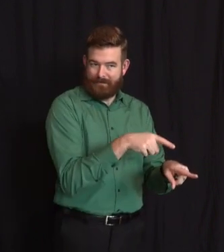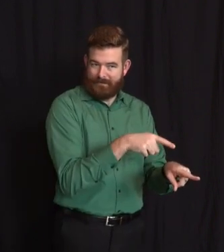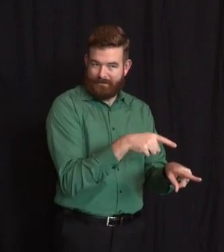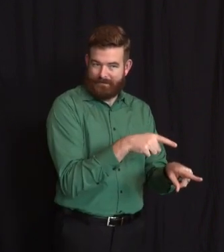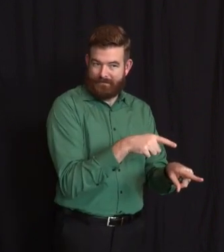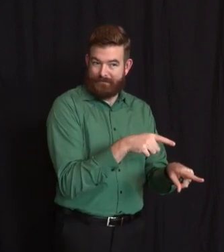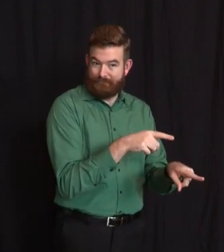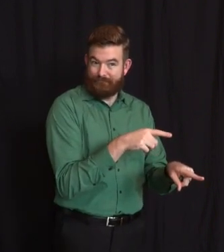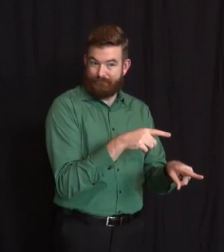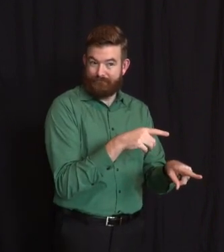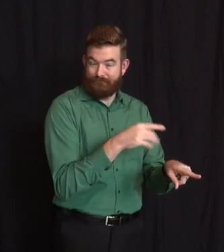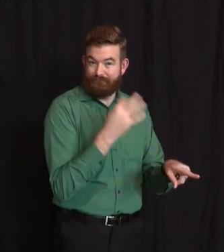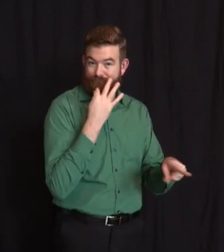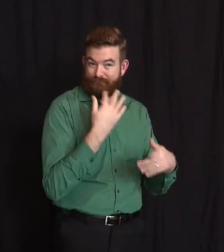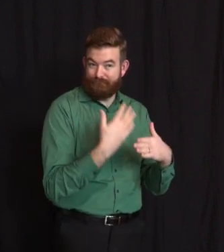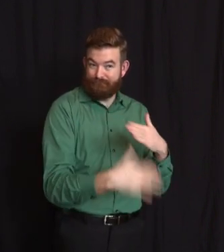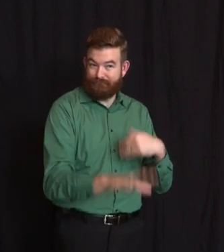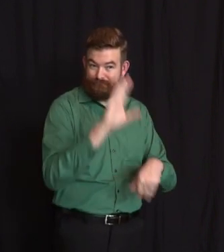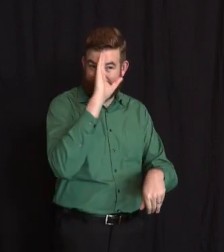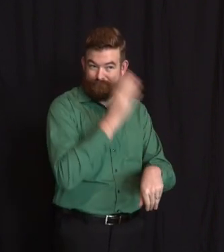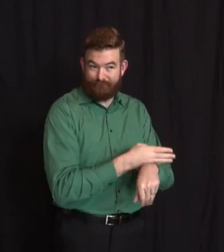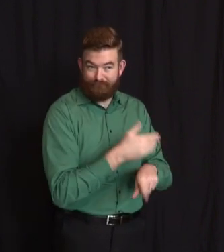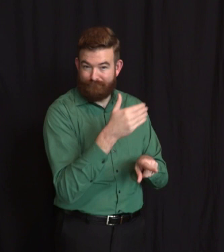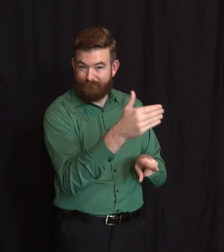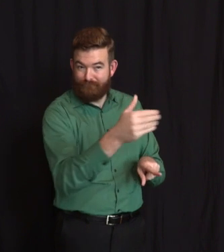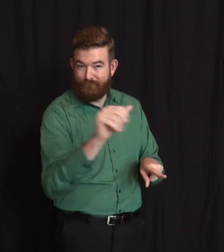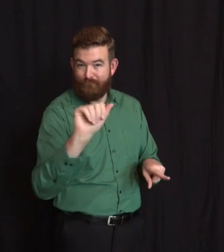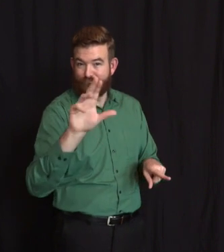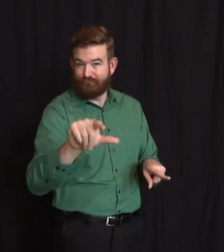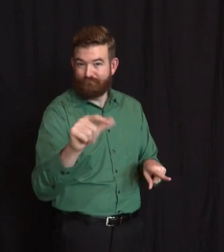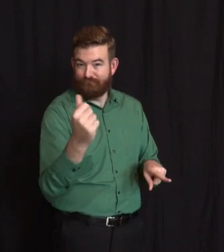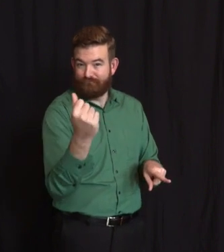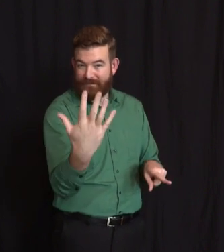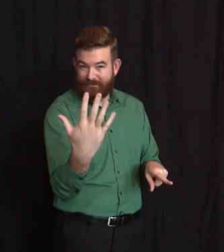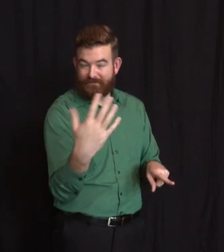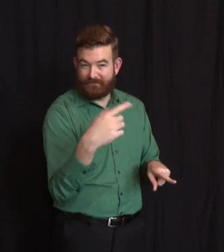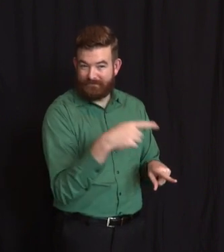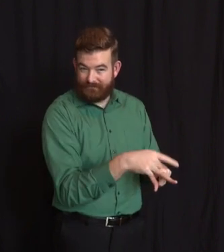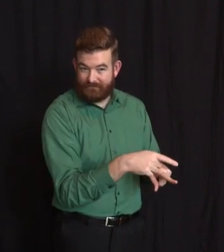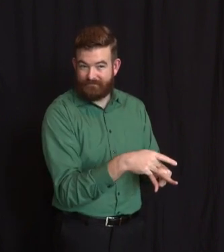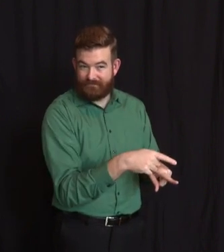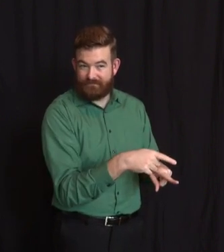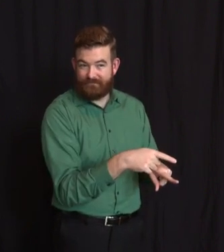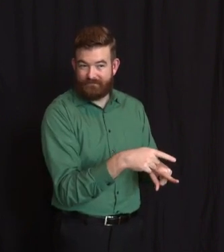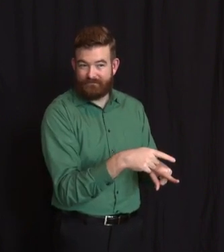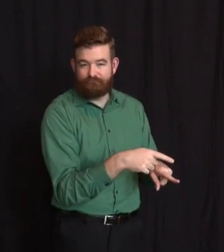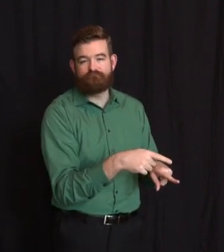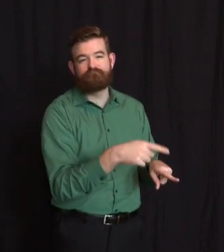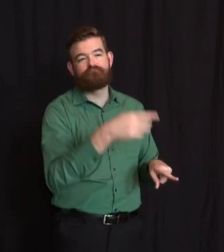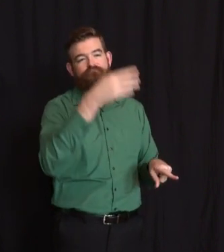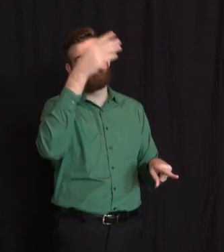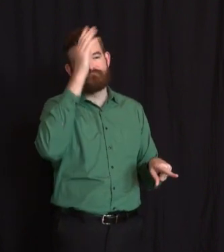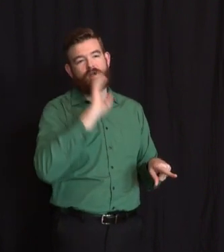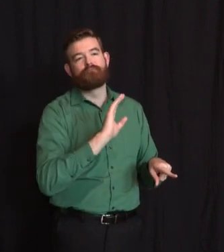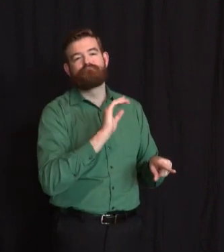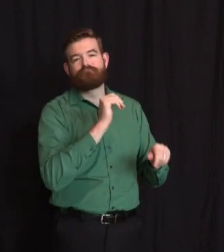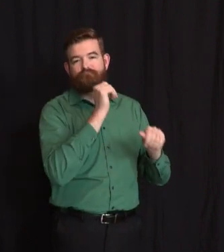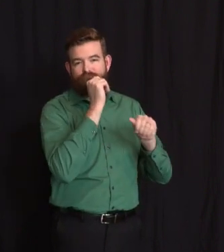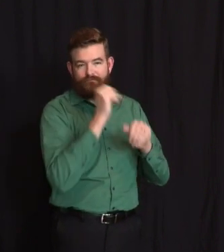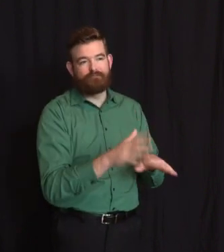obligation. I think that would be only appropriate and just. God bless you, Alice. You will be missed by your family for sure and by